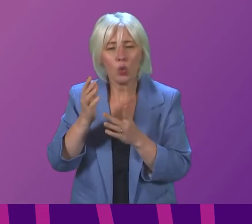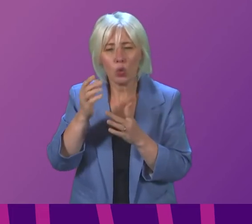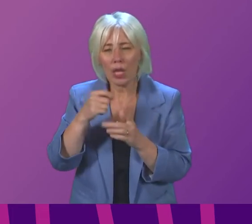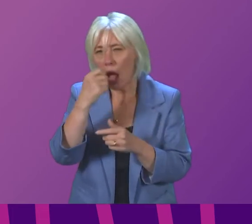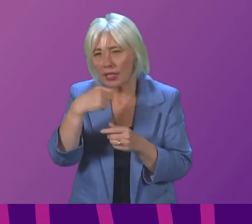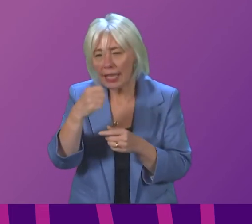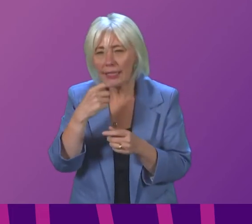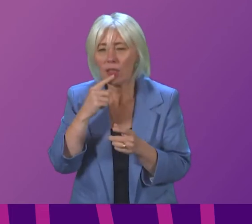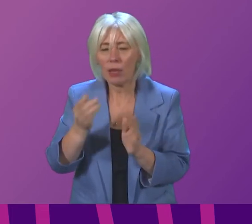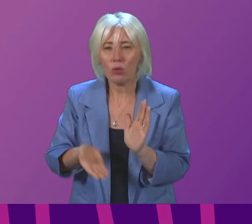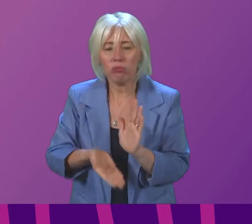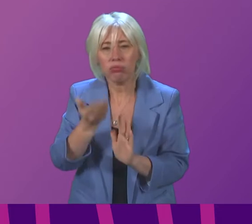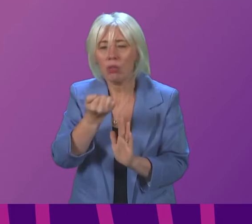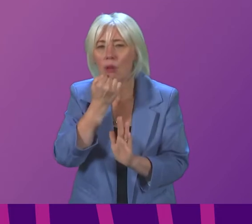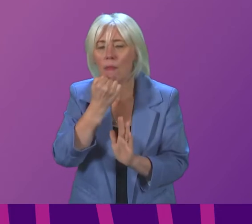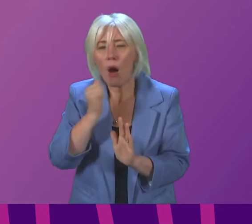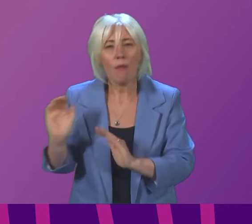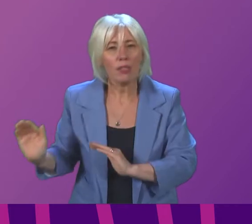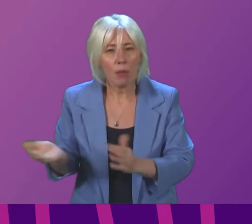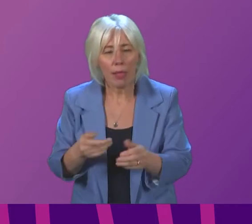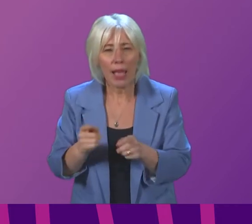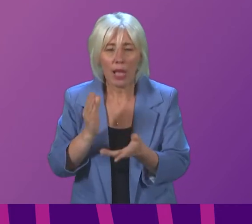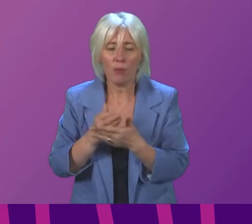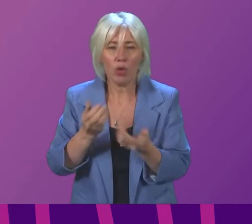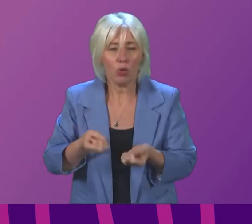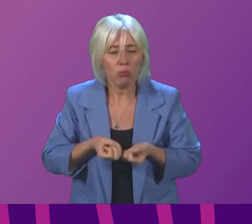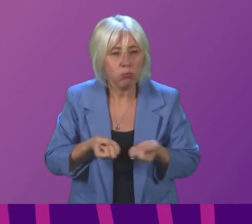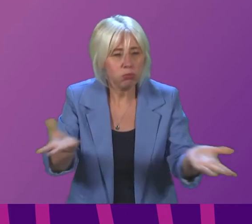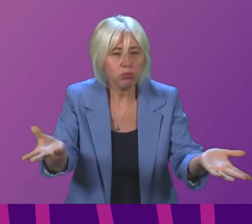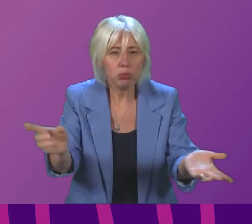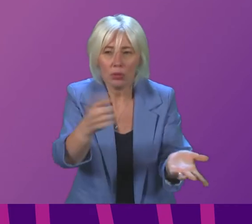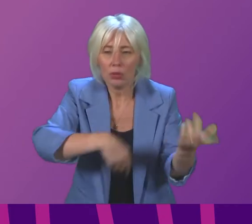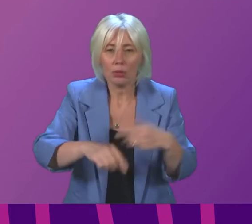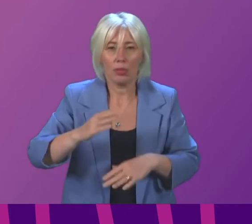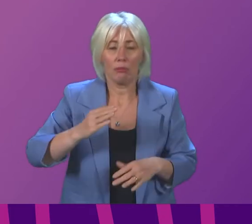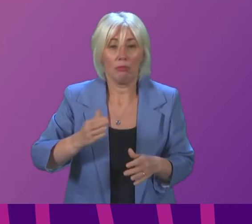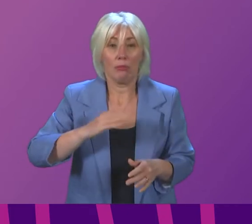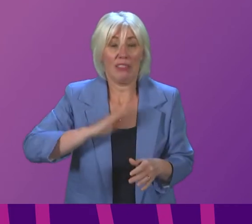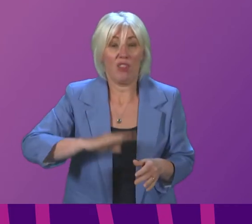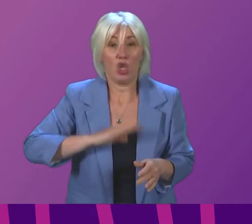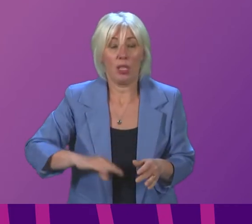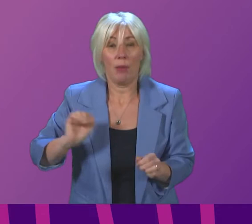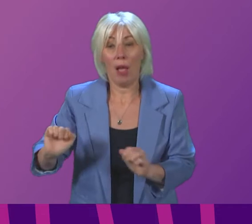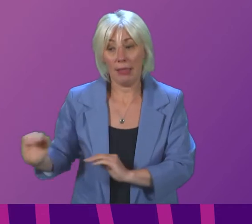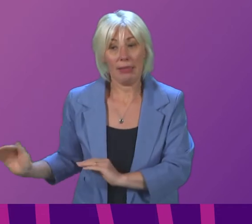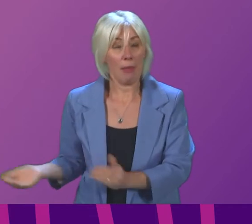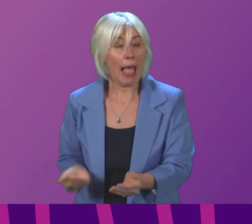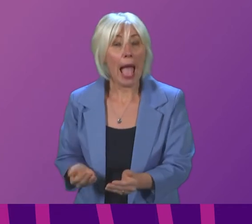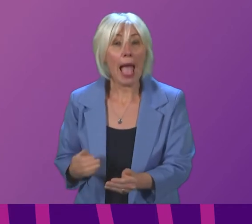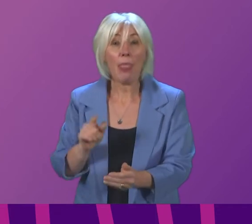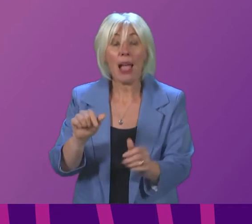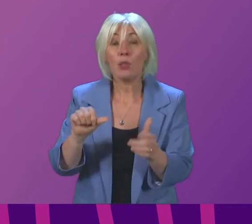supply and to ensure that the distribution is sufficient but it is not a problem with supply that led to the issue on the website